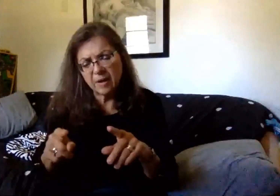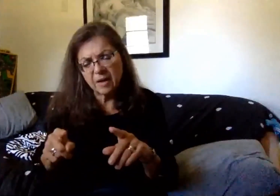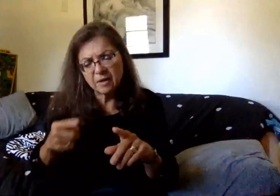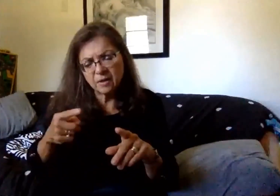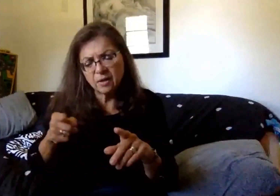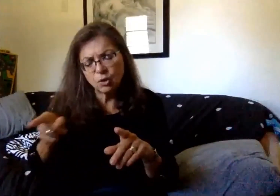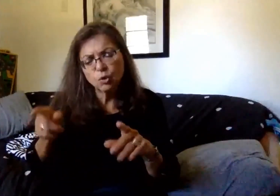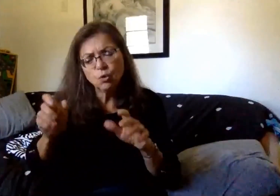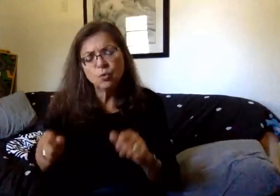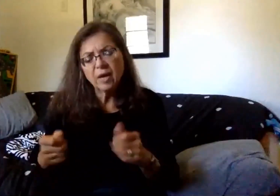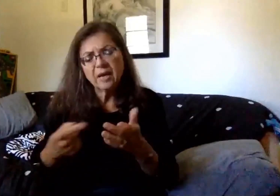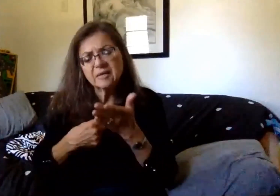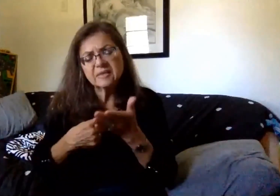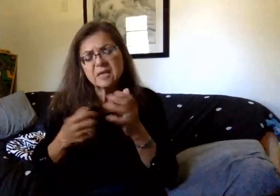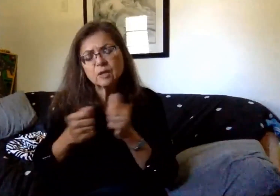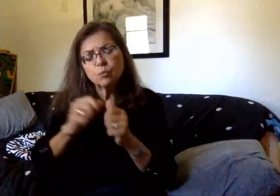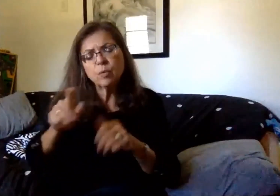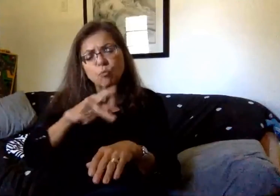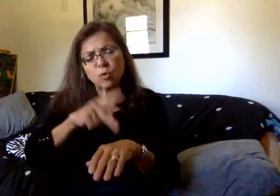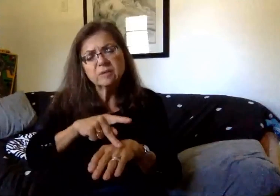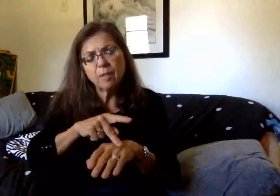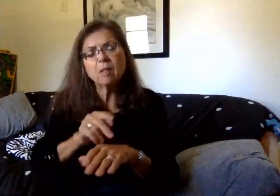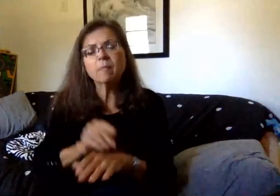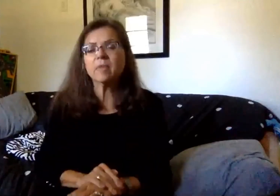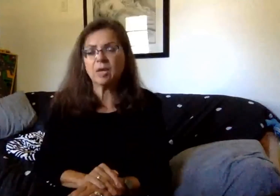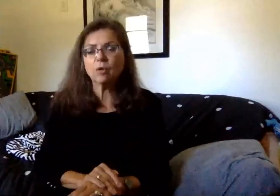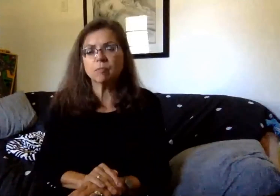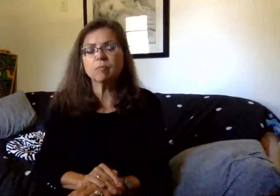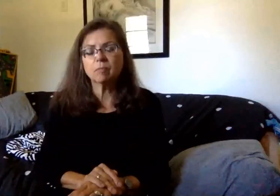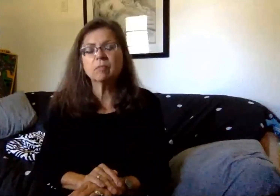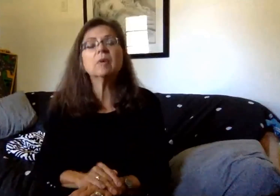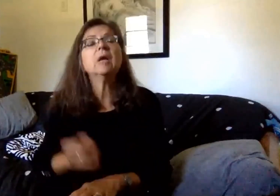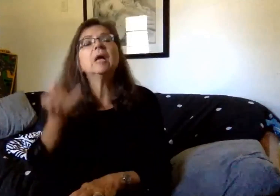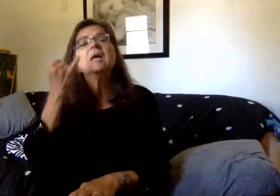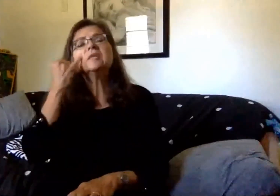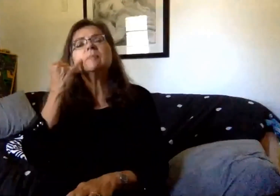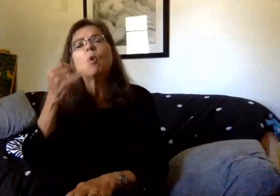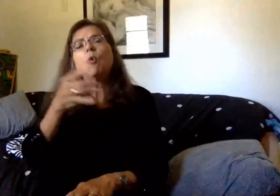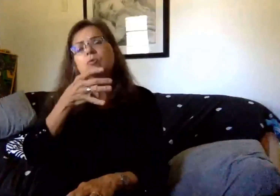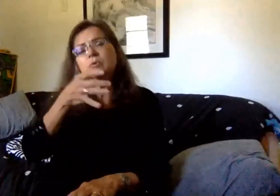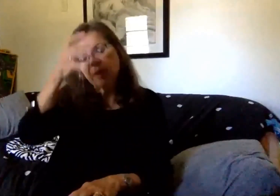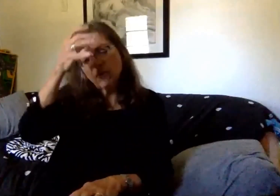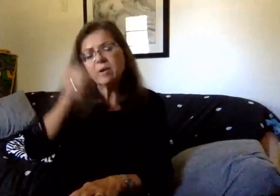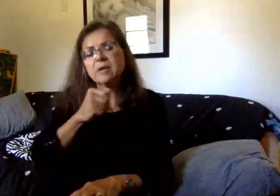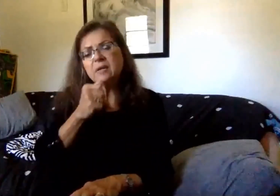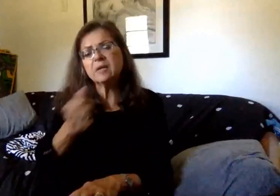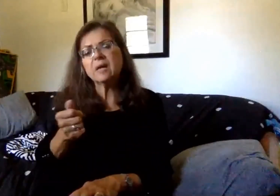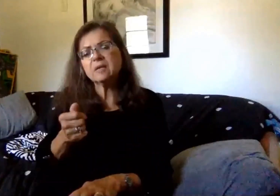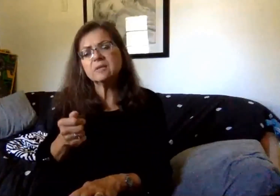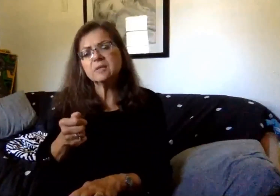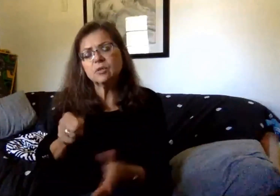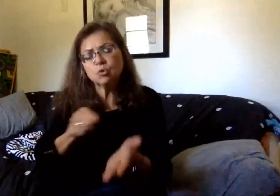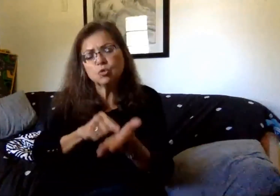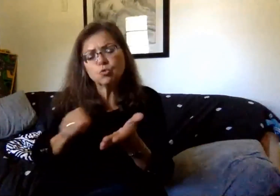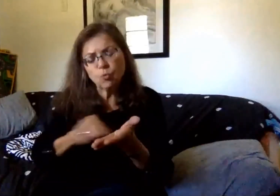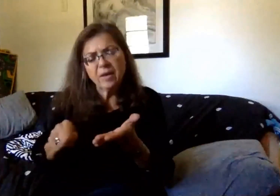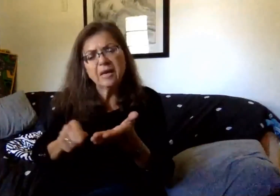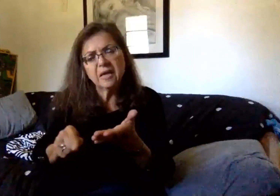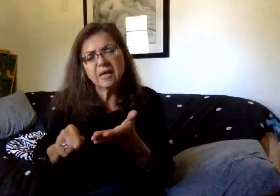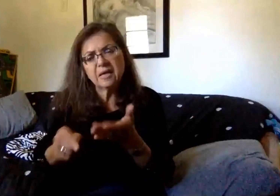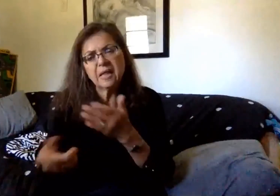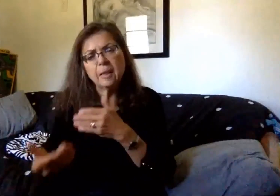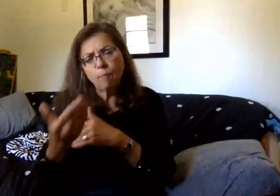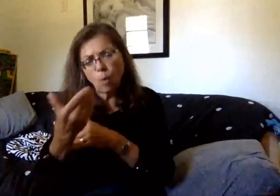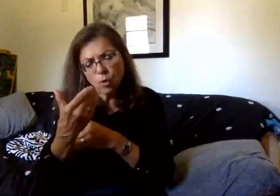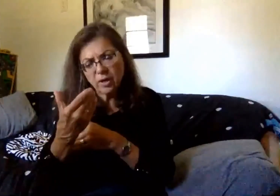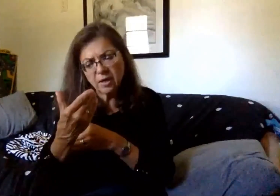the transportation department. Thank you. What happens if a parent does not complete the morning screening that is emailed or texted to them